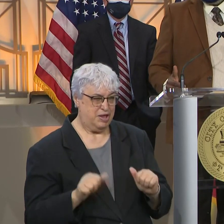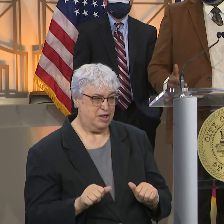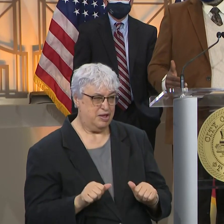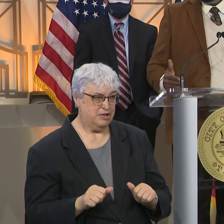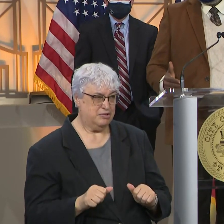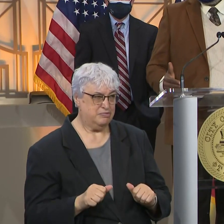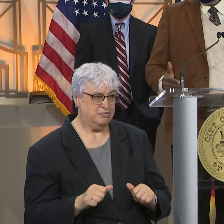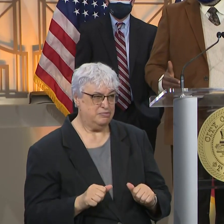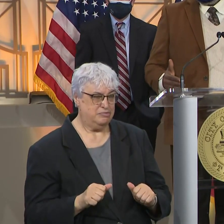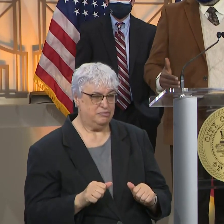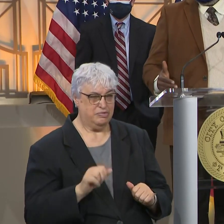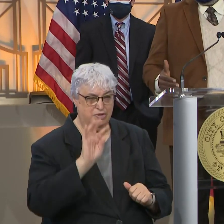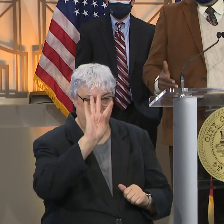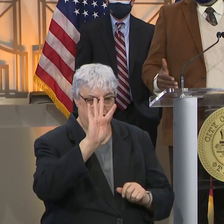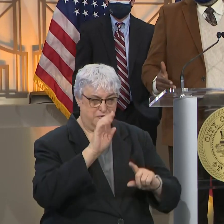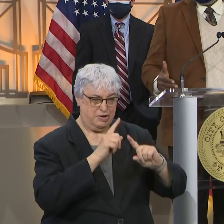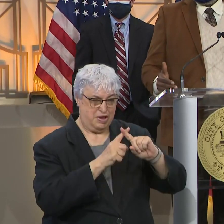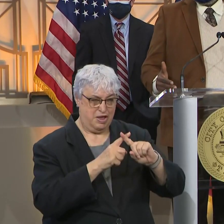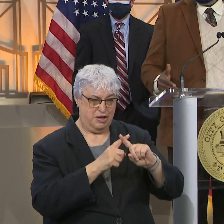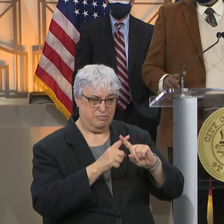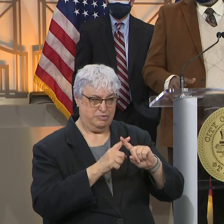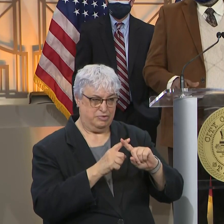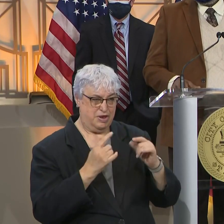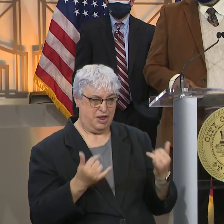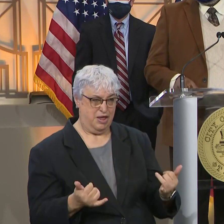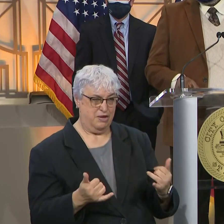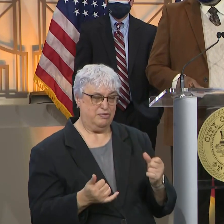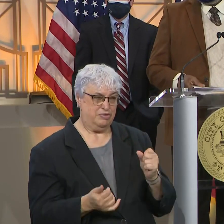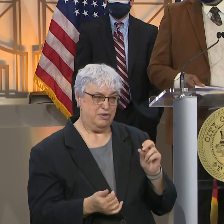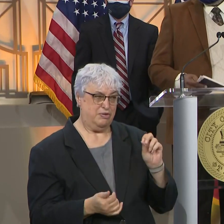quadruple what we're doing now.